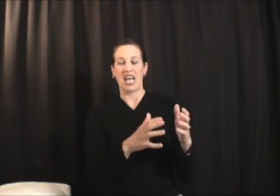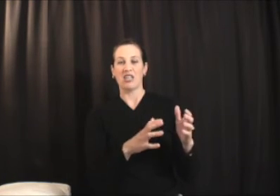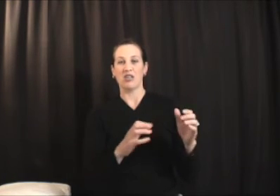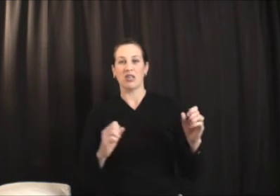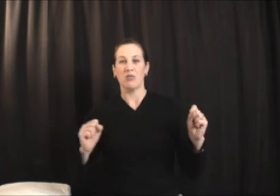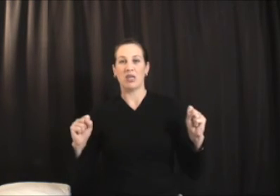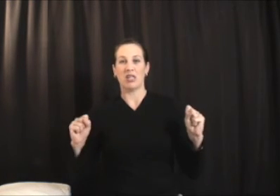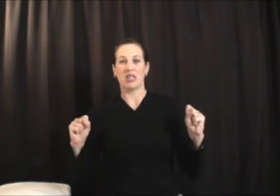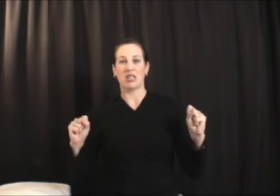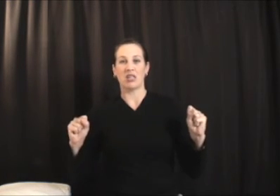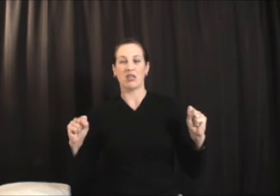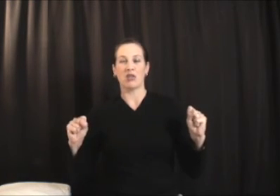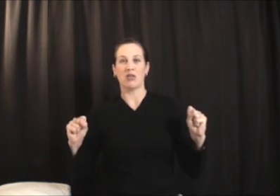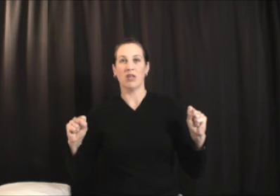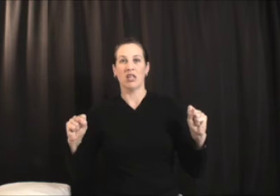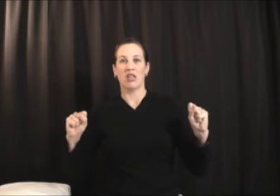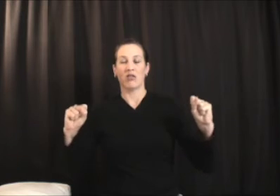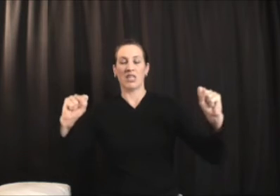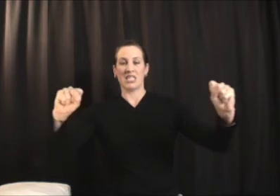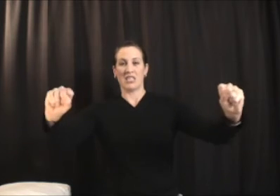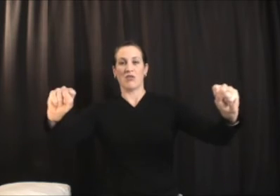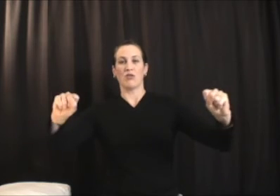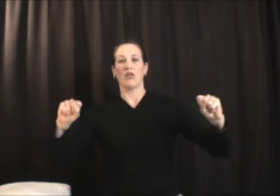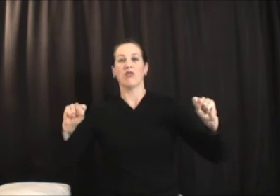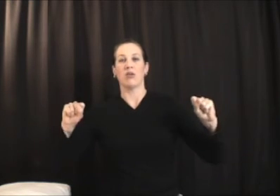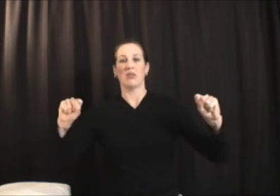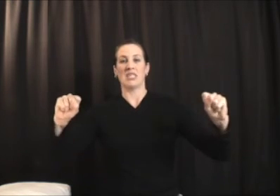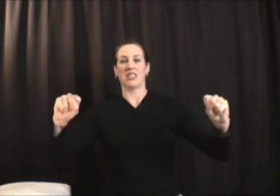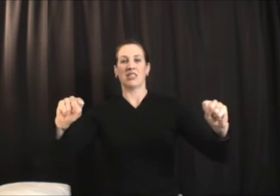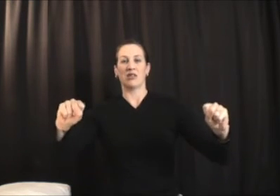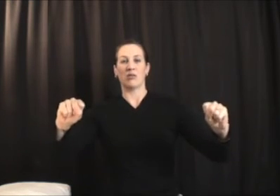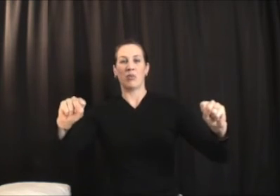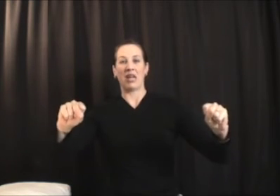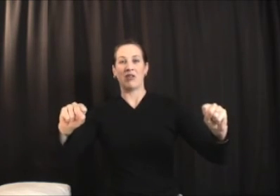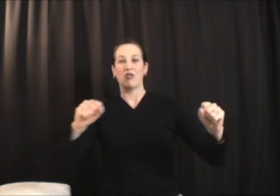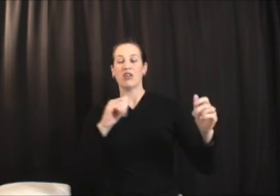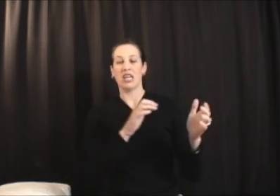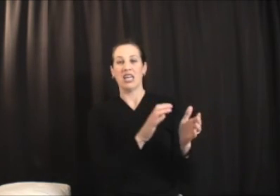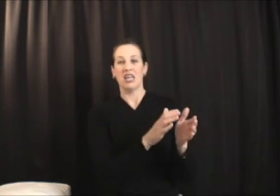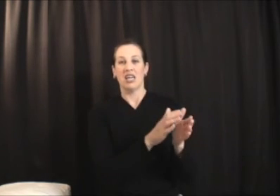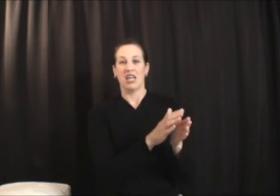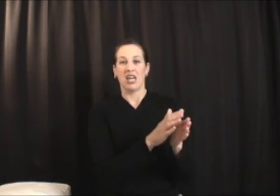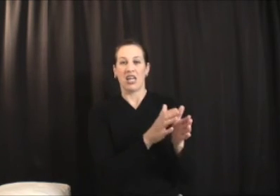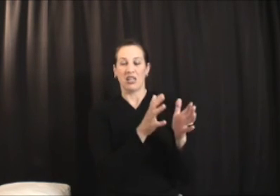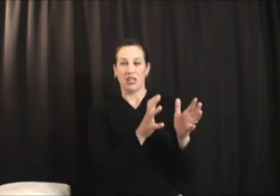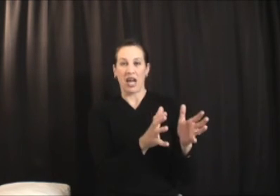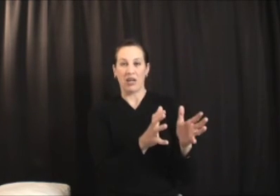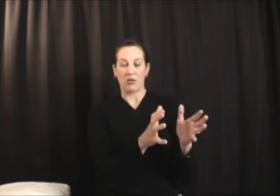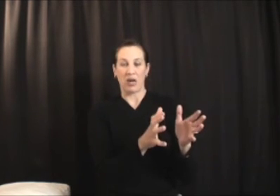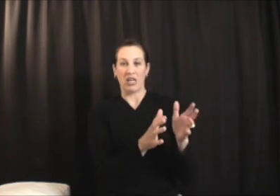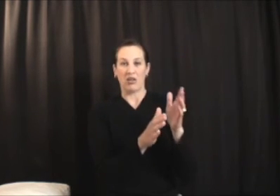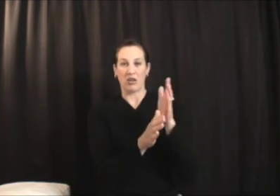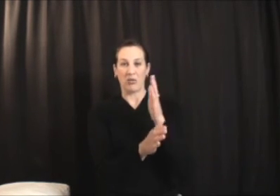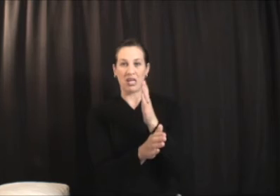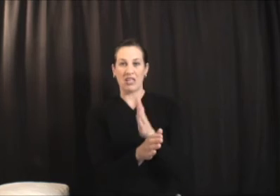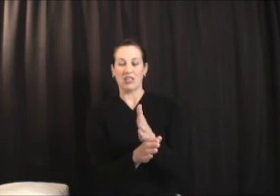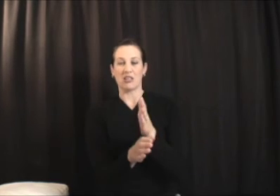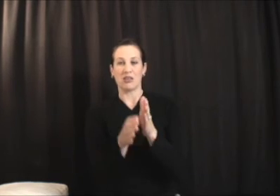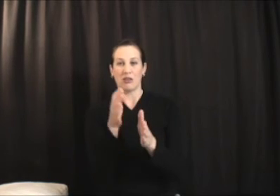as you can be do three sets of 12 repetitions pain-free, at a lighter weight you can begin to slowly